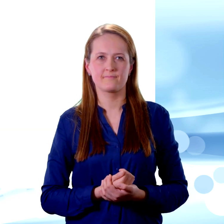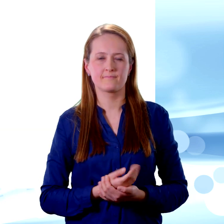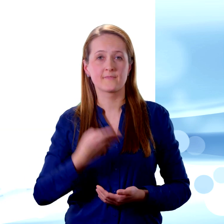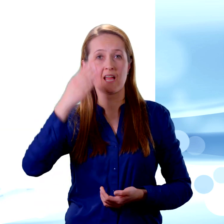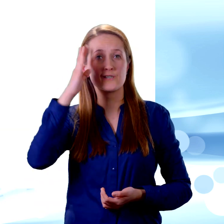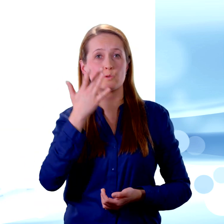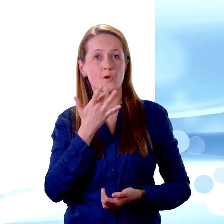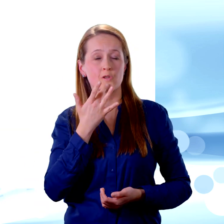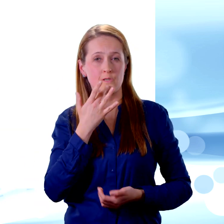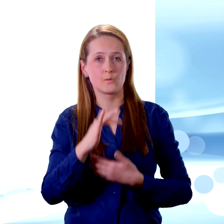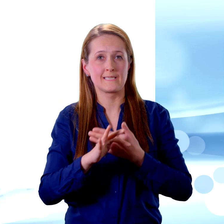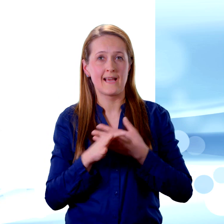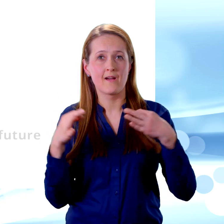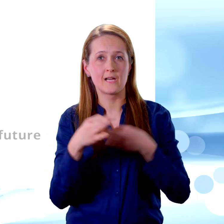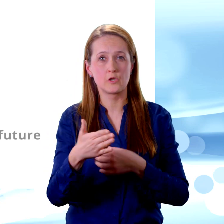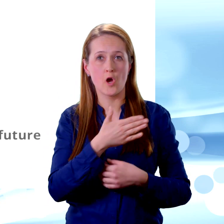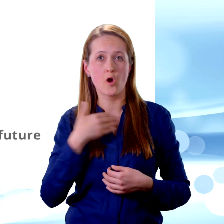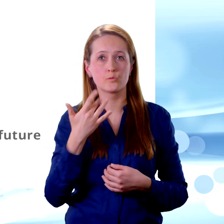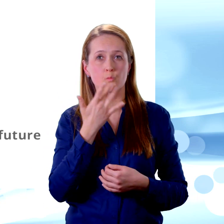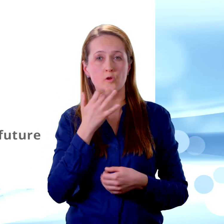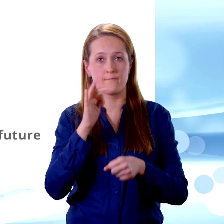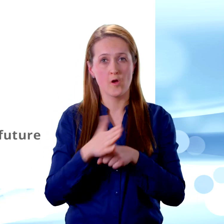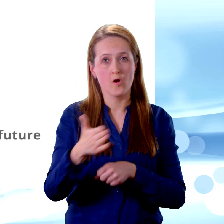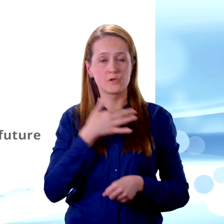Irish Water. Safeguarding our water for our future.